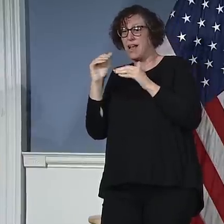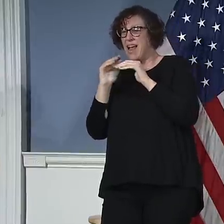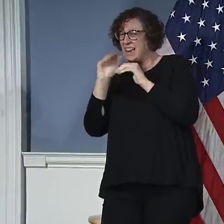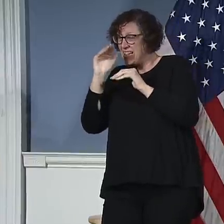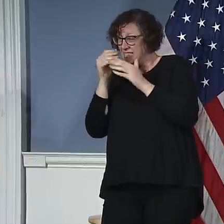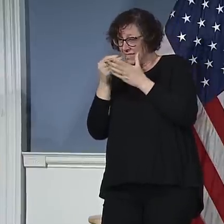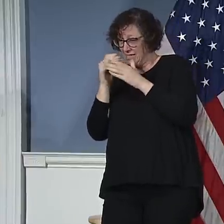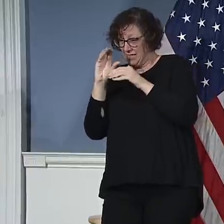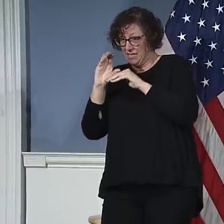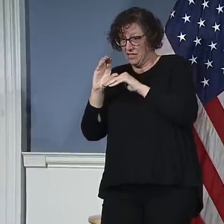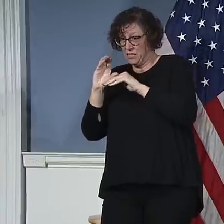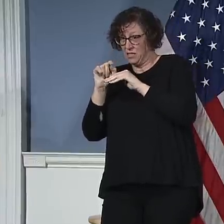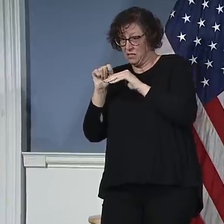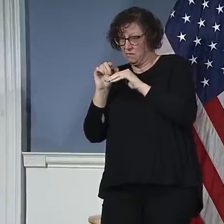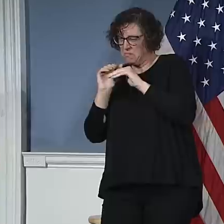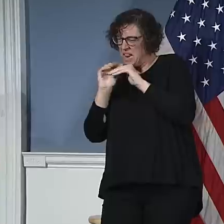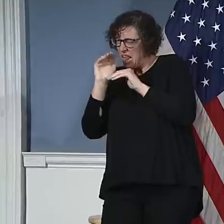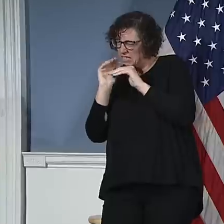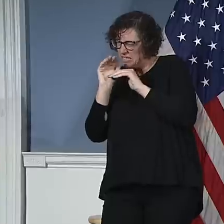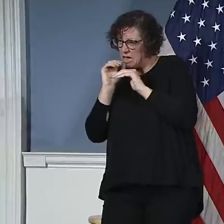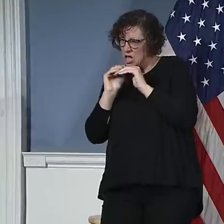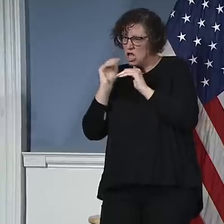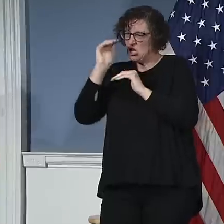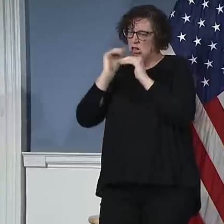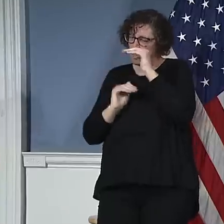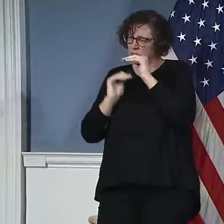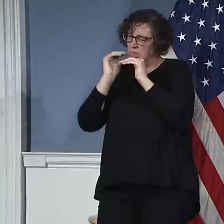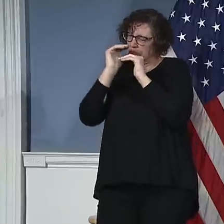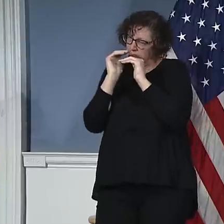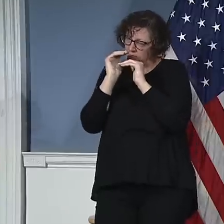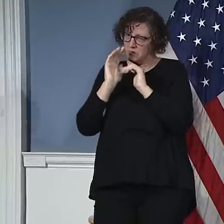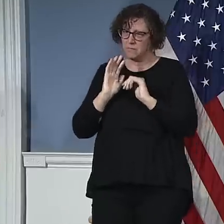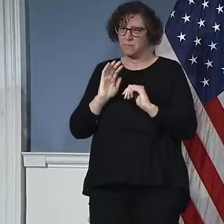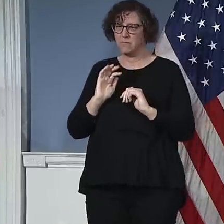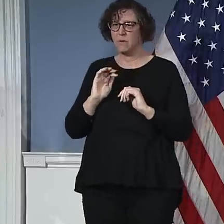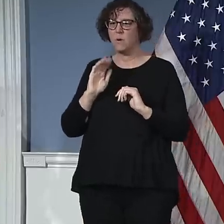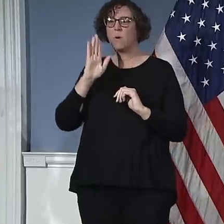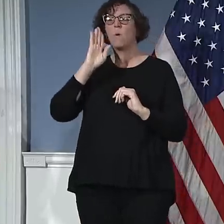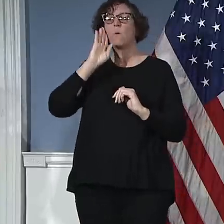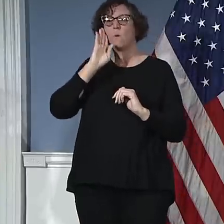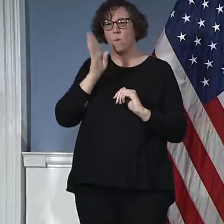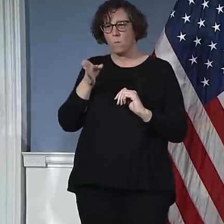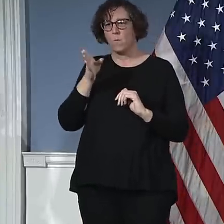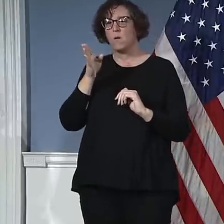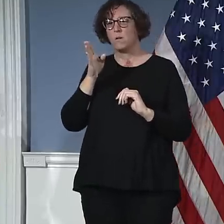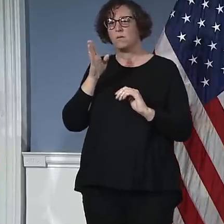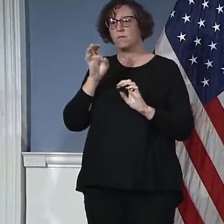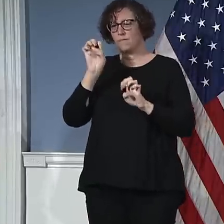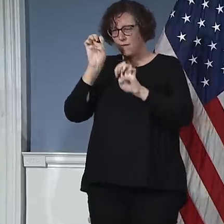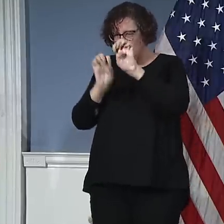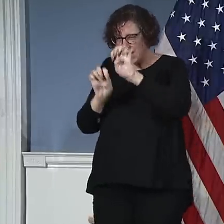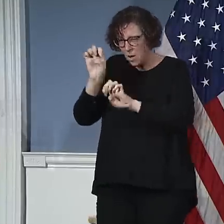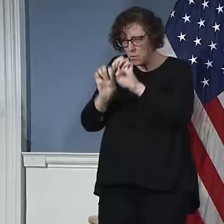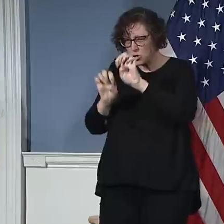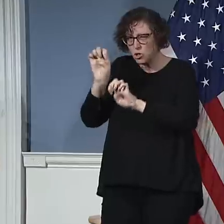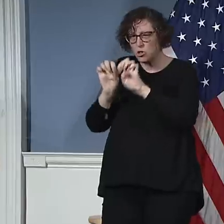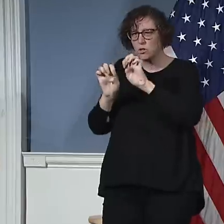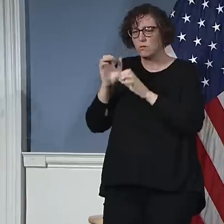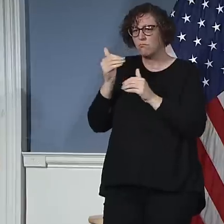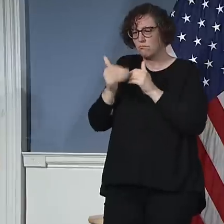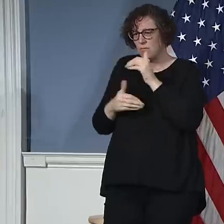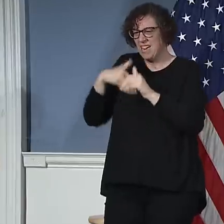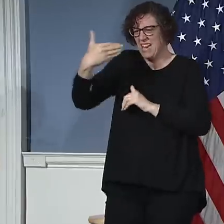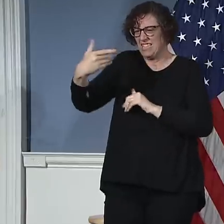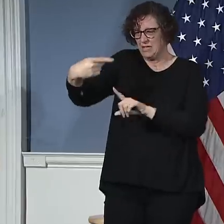four weeks leading up to the executive budget. We're going to go to each agency. They will have a specific dollar